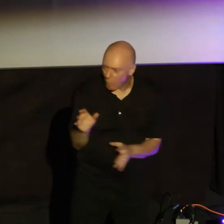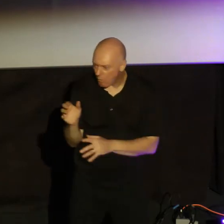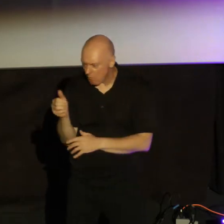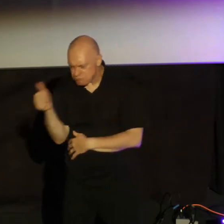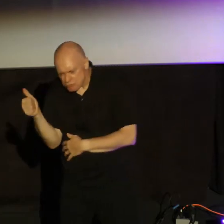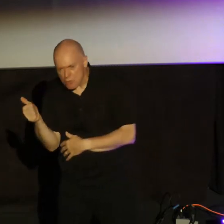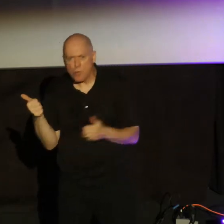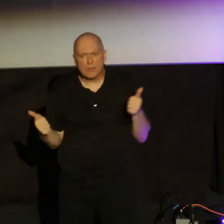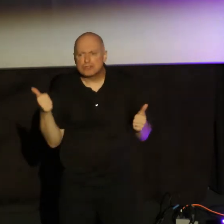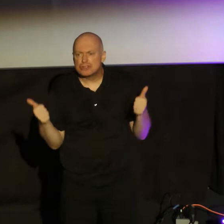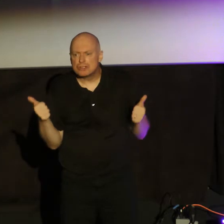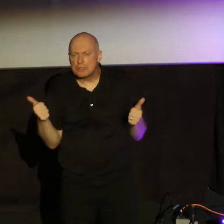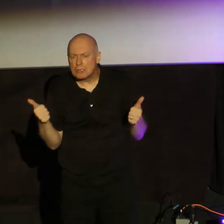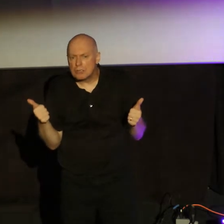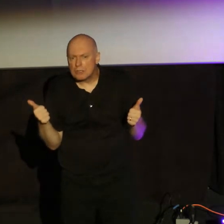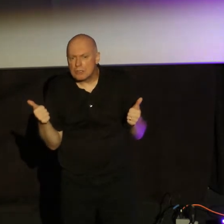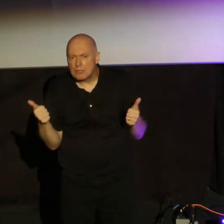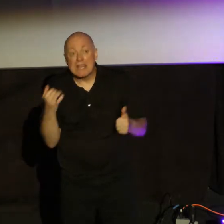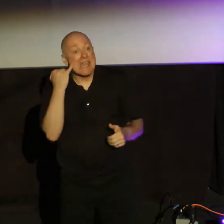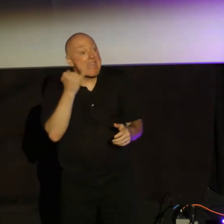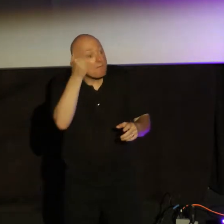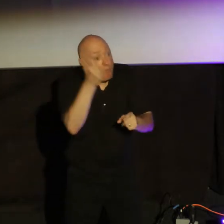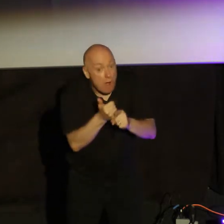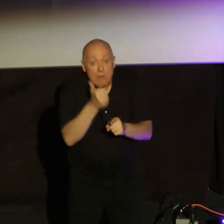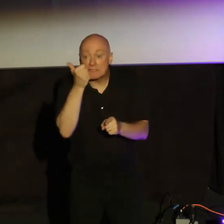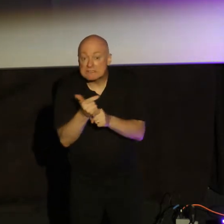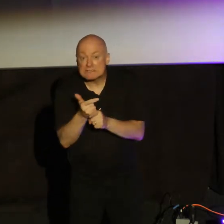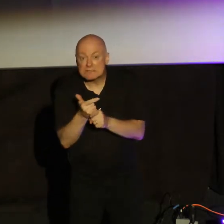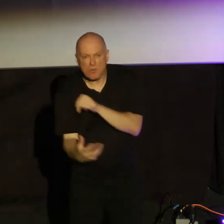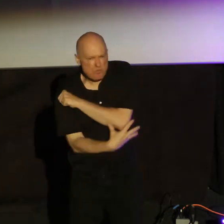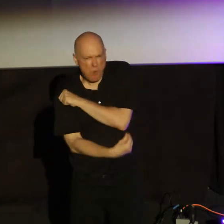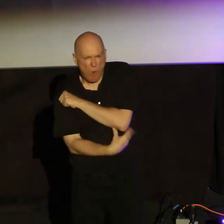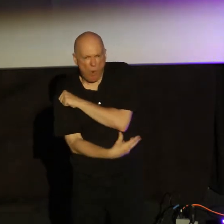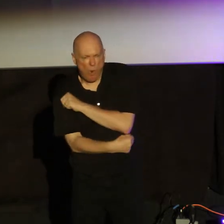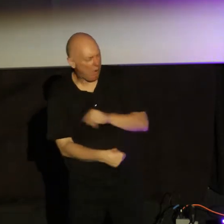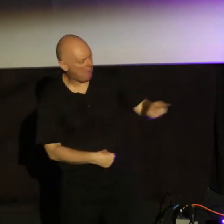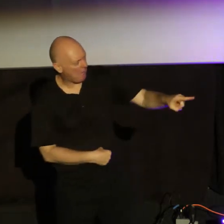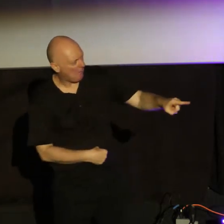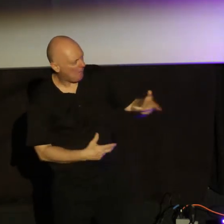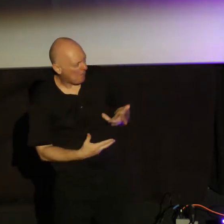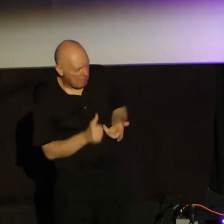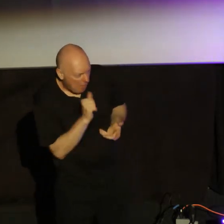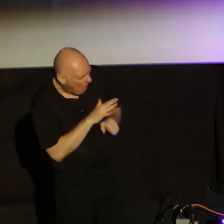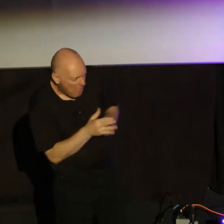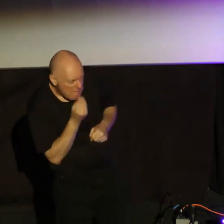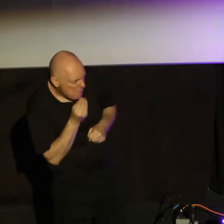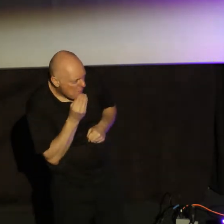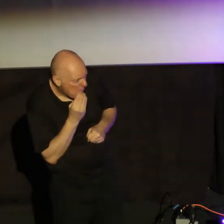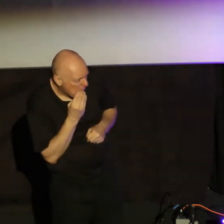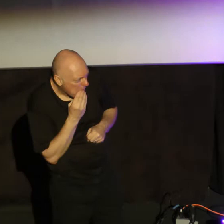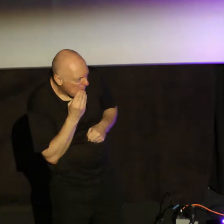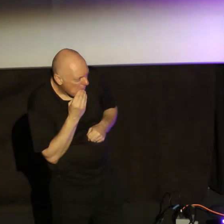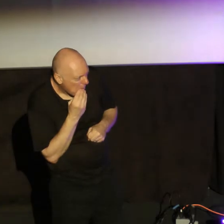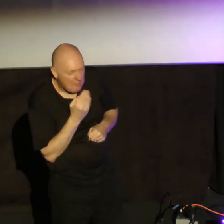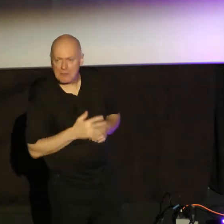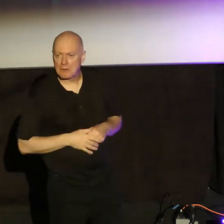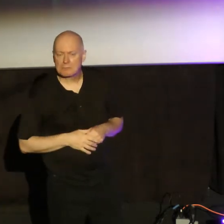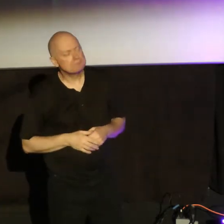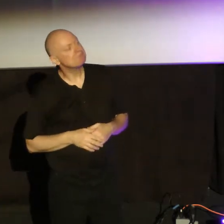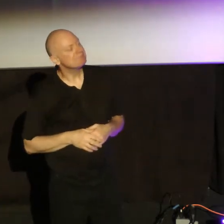he says, and you can see it there, if a brother or sister is poorly clothed and lacking in daily food. And one of you says to them, go in